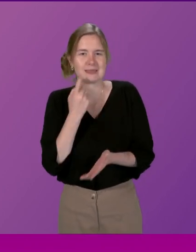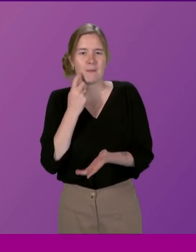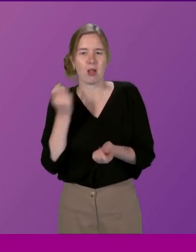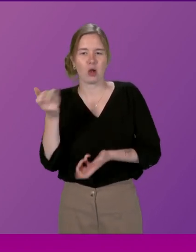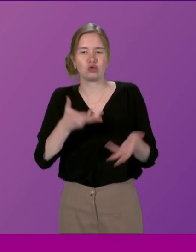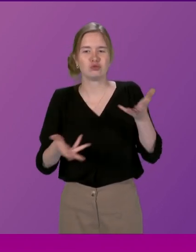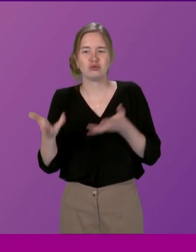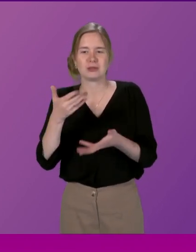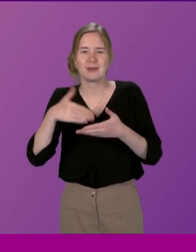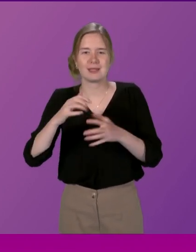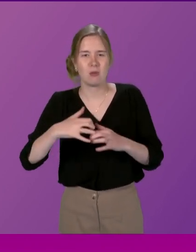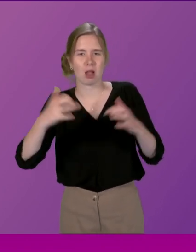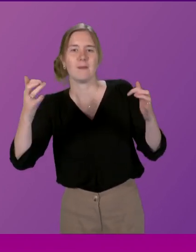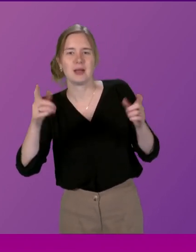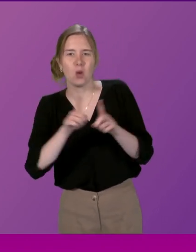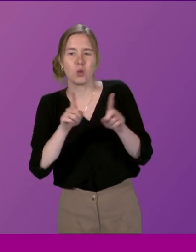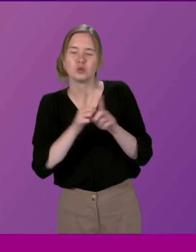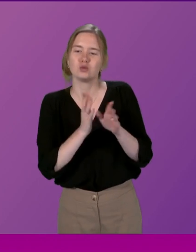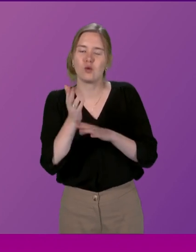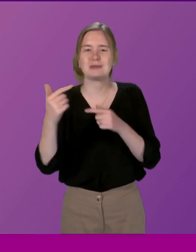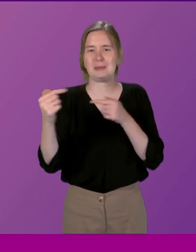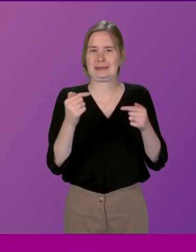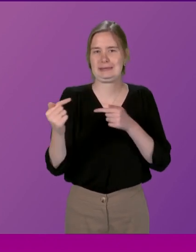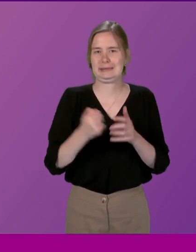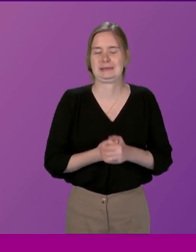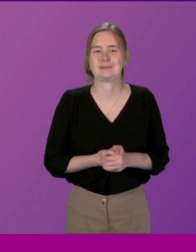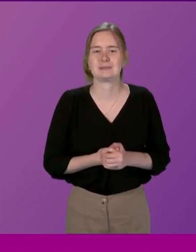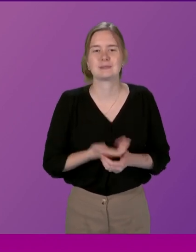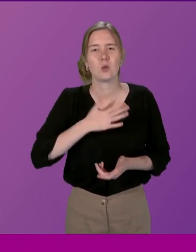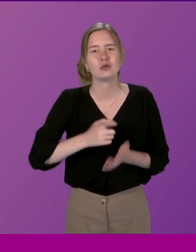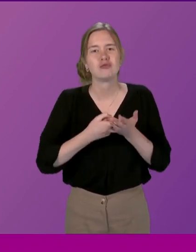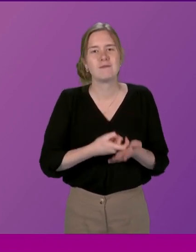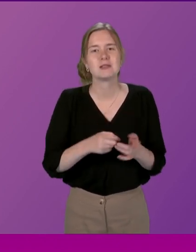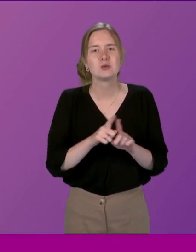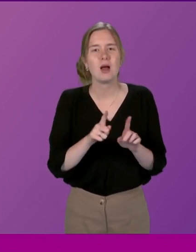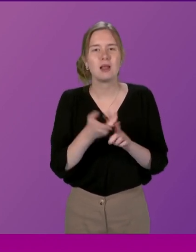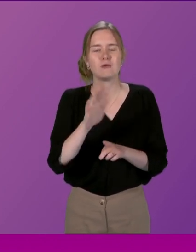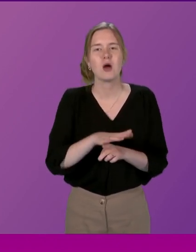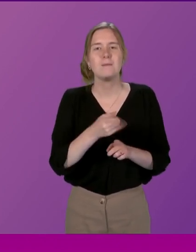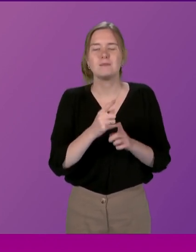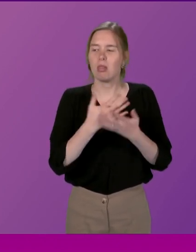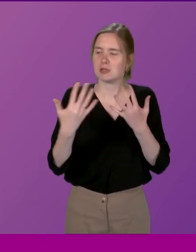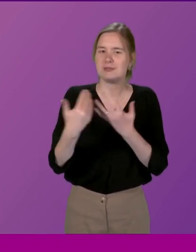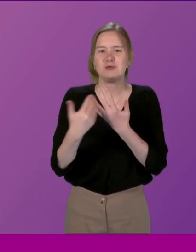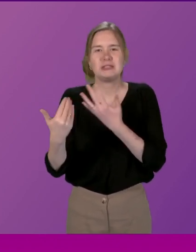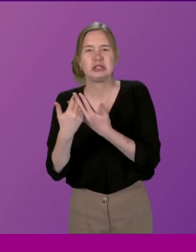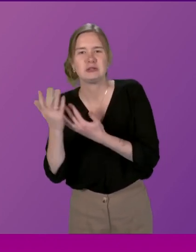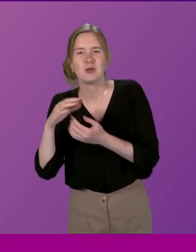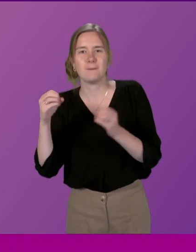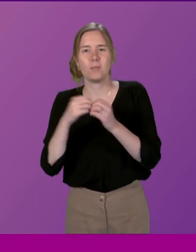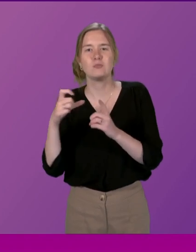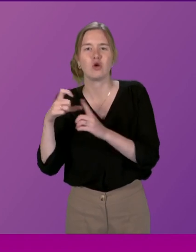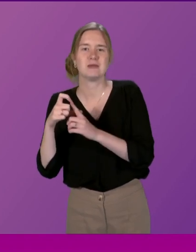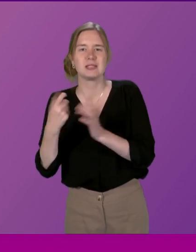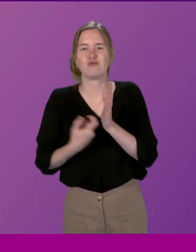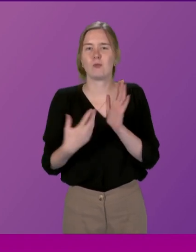to this Parliament and indeed debates. And I wanted to make reference following on from a number of interventions particularly from Bob Doris